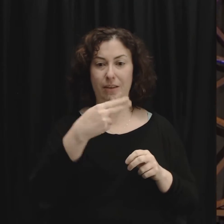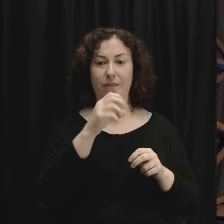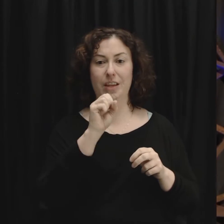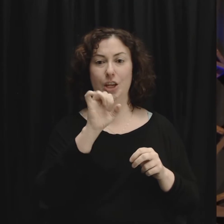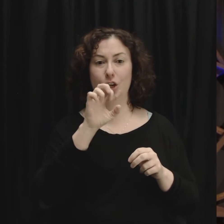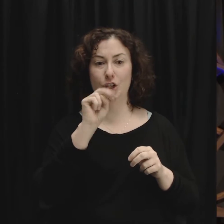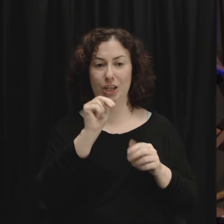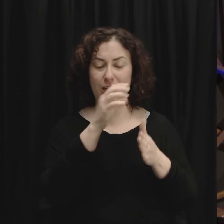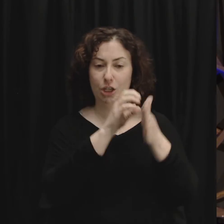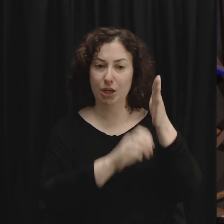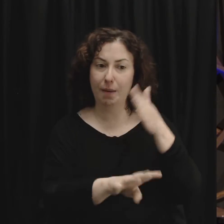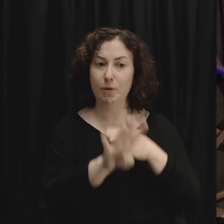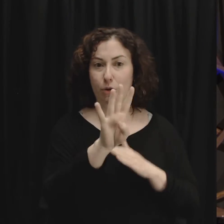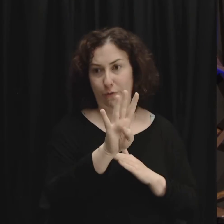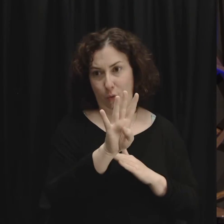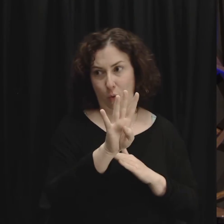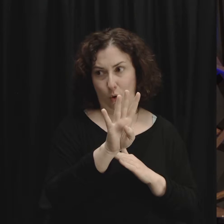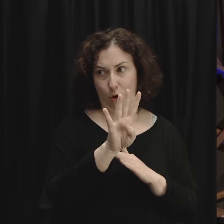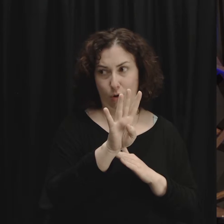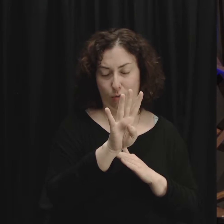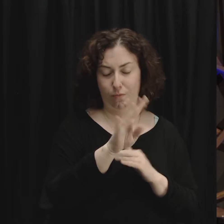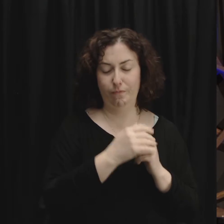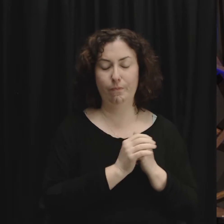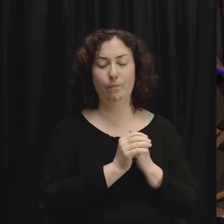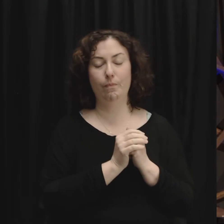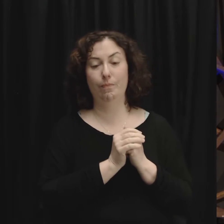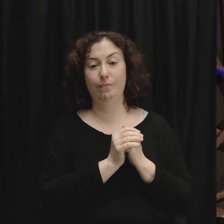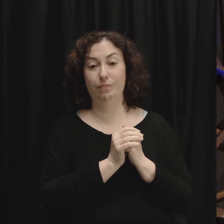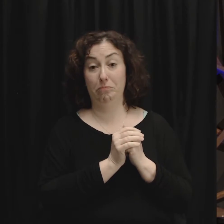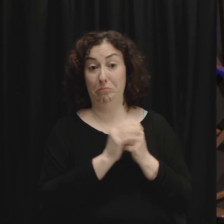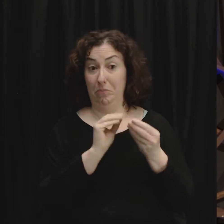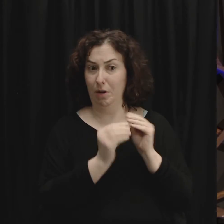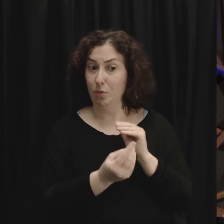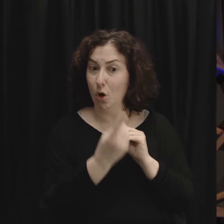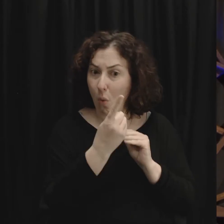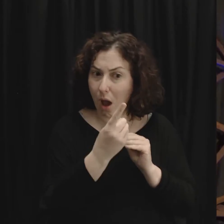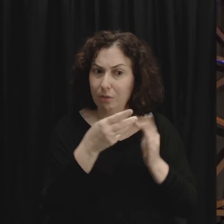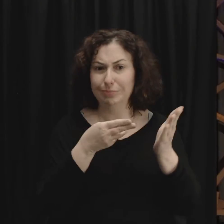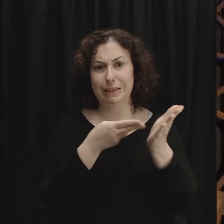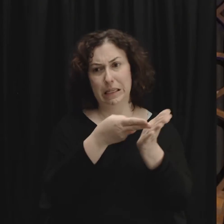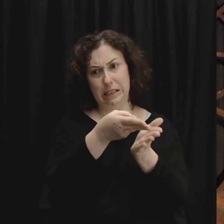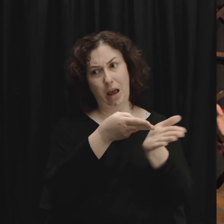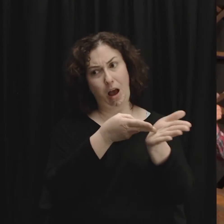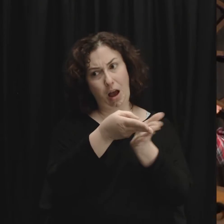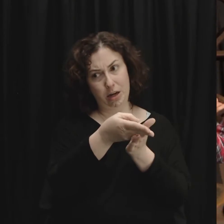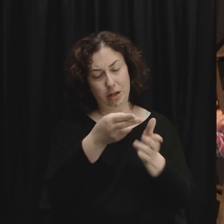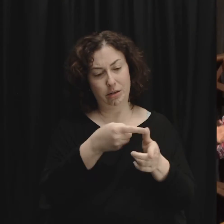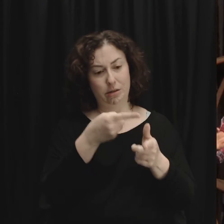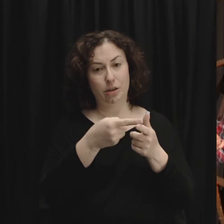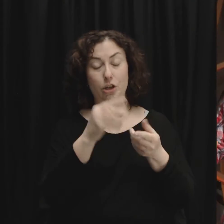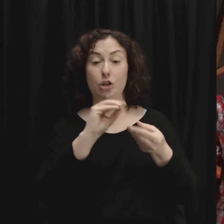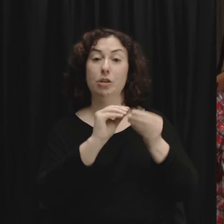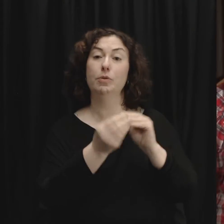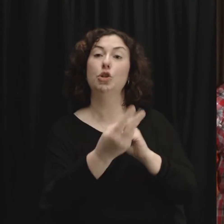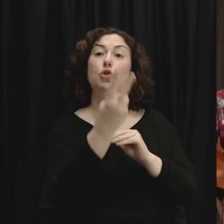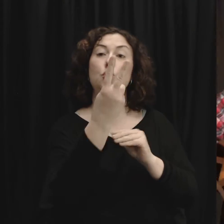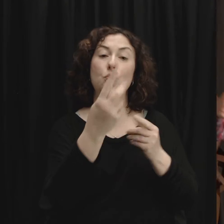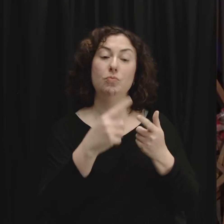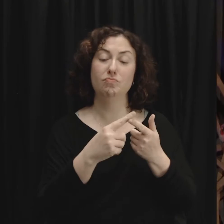We've just kind of packaged them that way. But it's rule number one is be honest. Rule number two is keep current. That means we deal with the